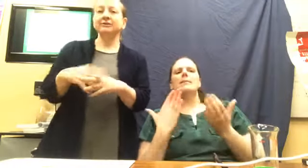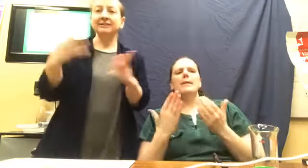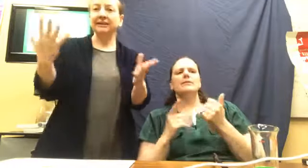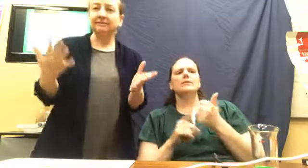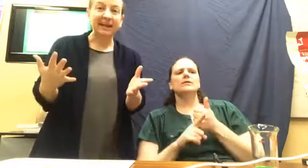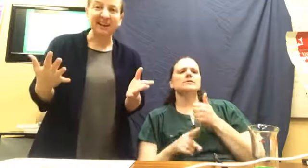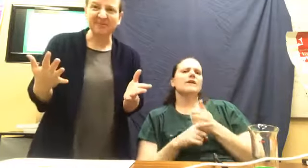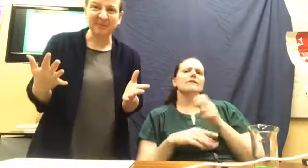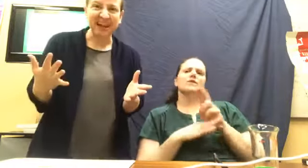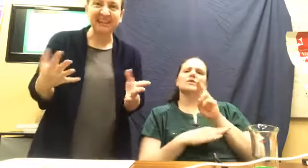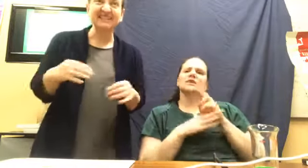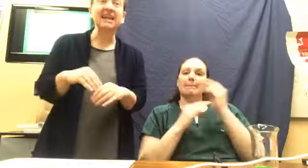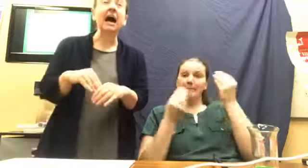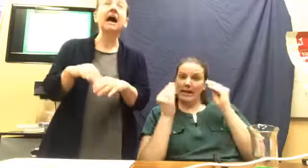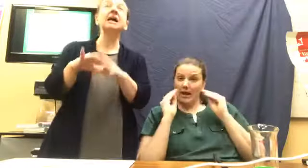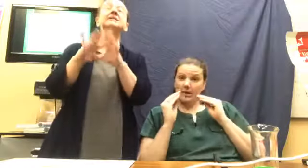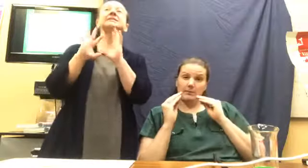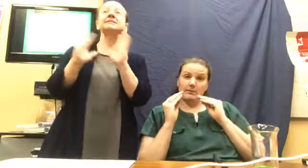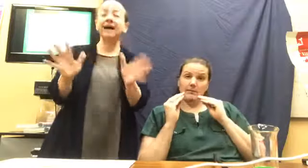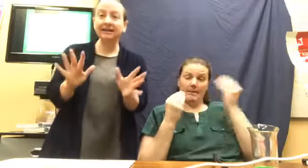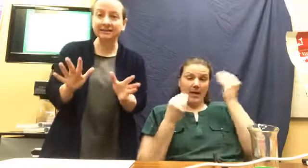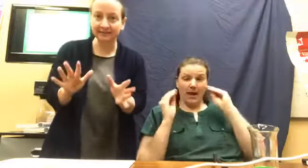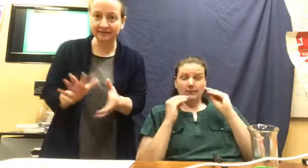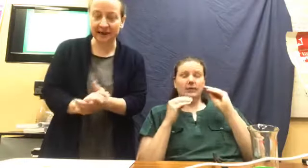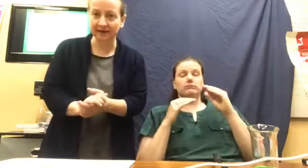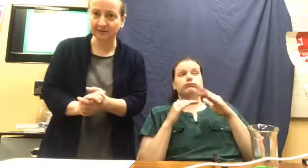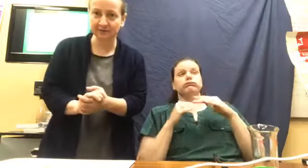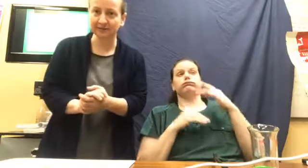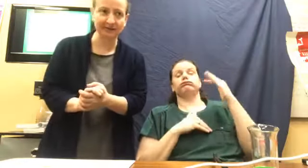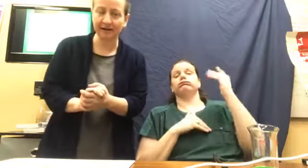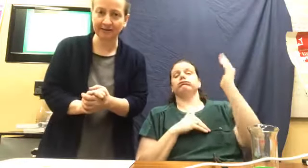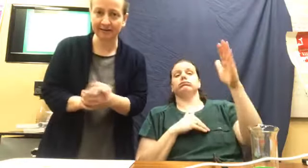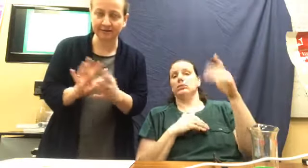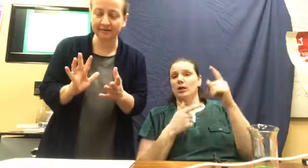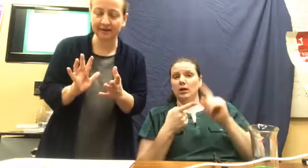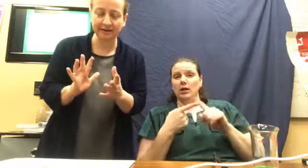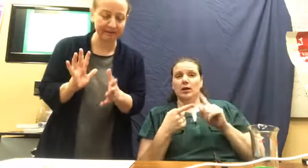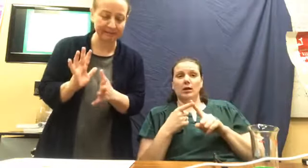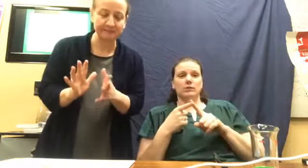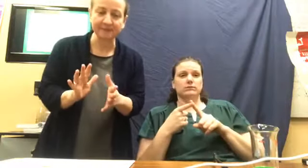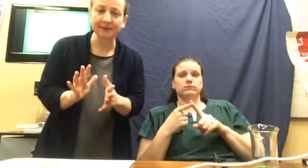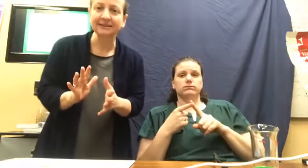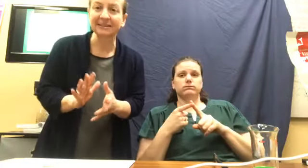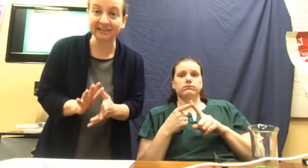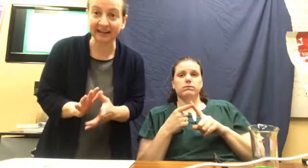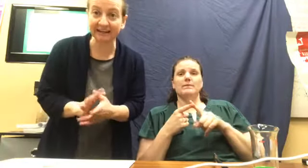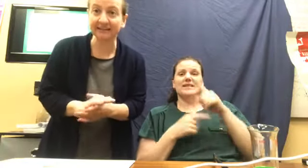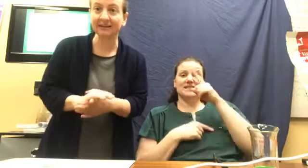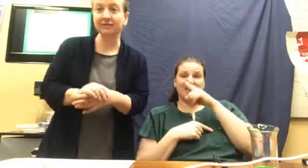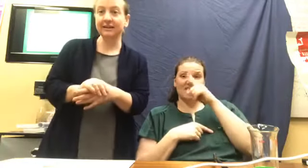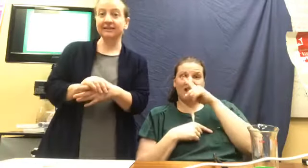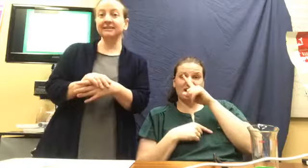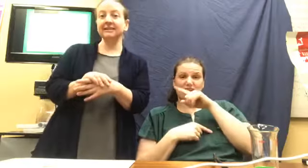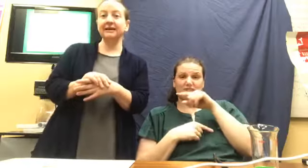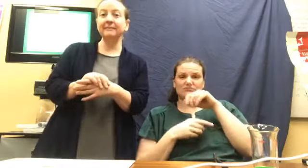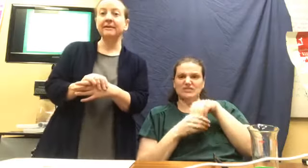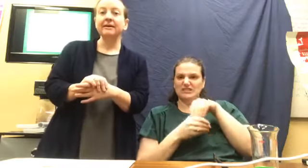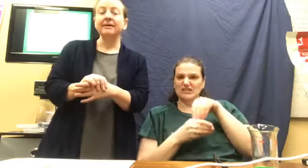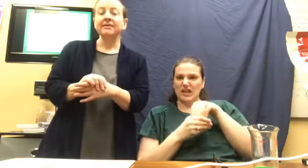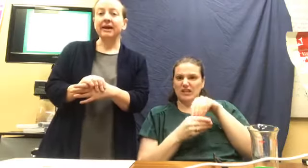using makeup that has tons and tons of actual, uh, synthetic ingredients in them that